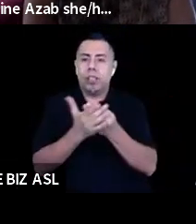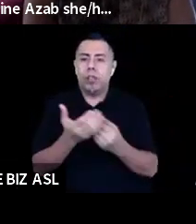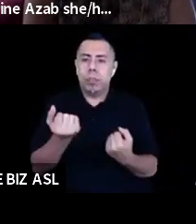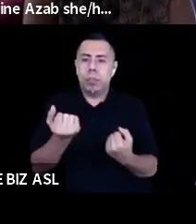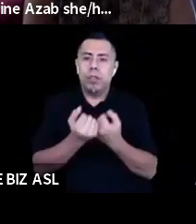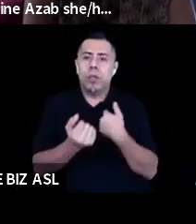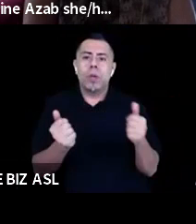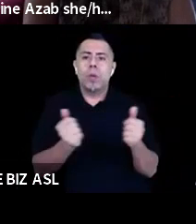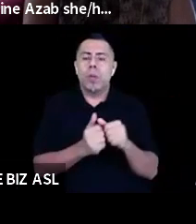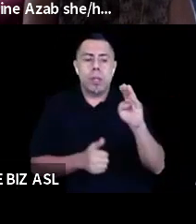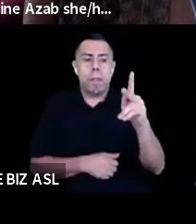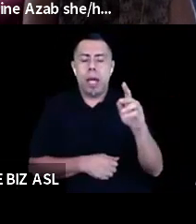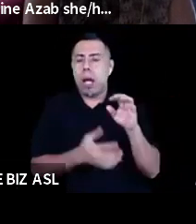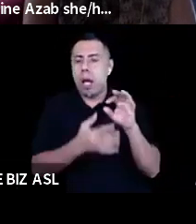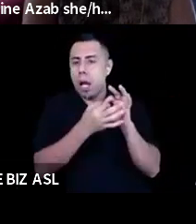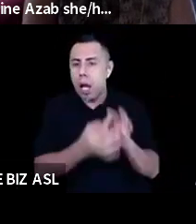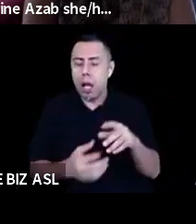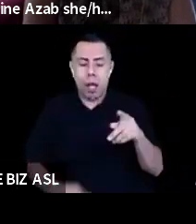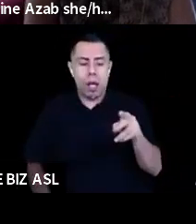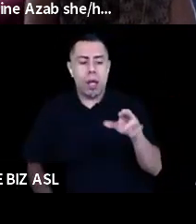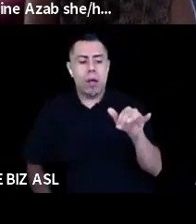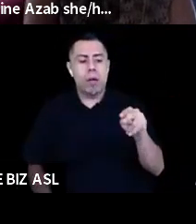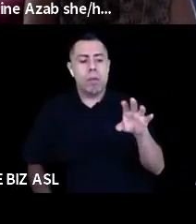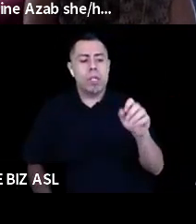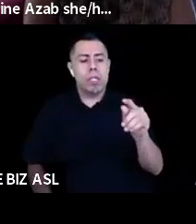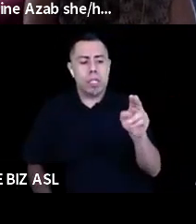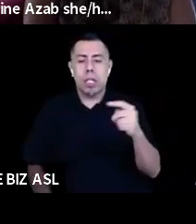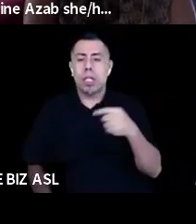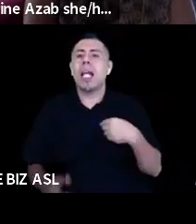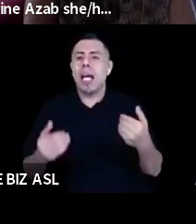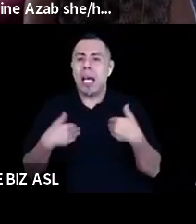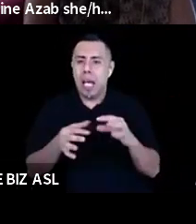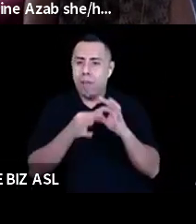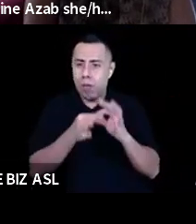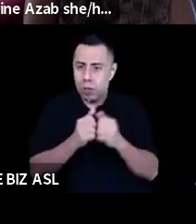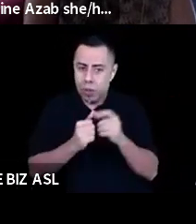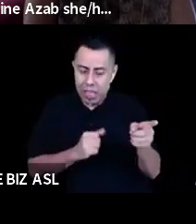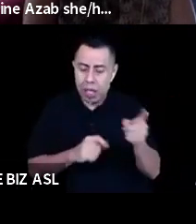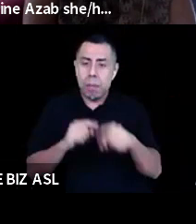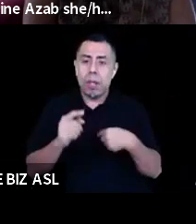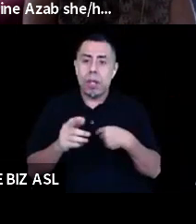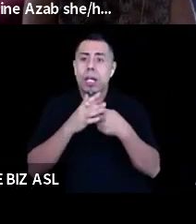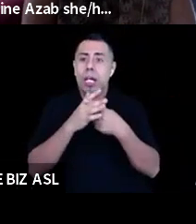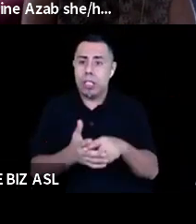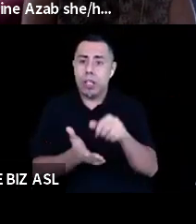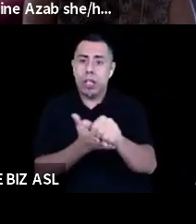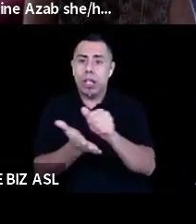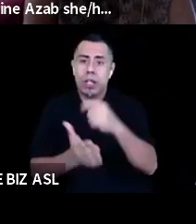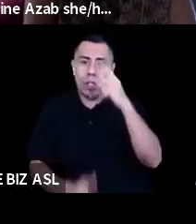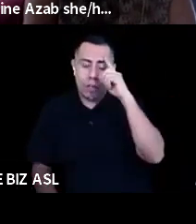I do have a relationship with bank of Princeton, but I started an account for a fiasco that's based in Brooklyn with bank of